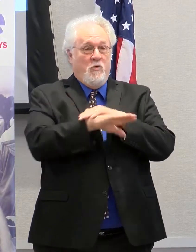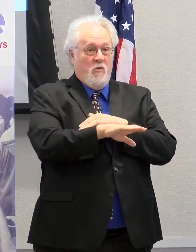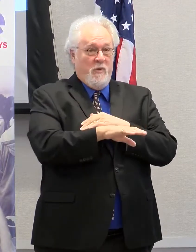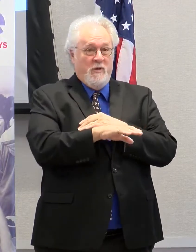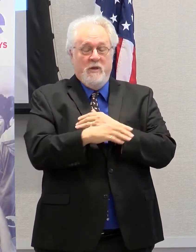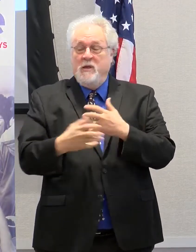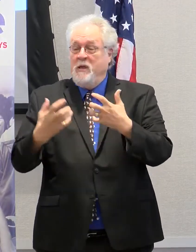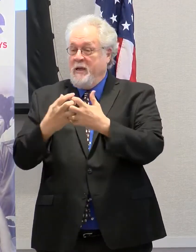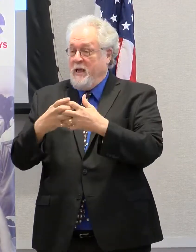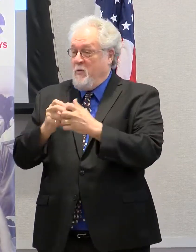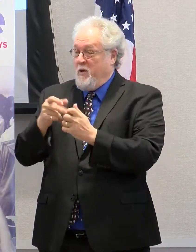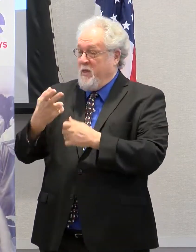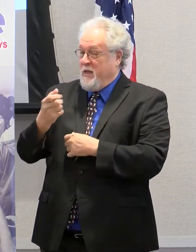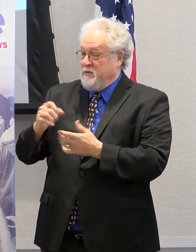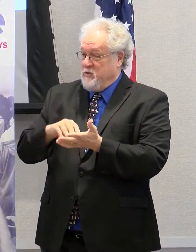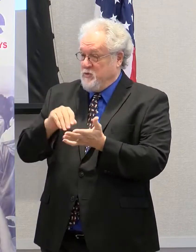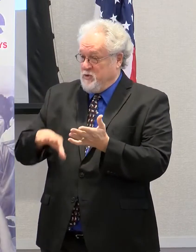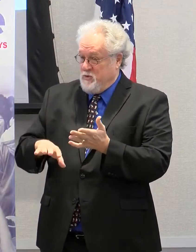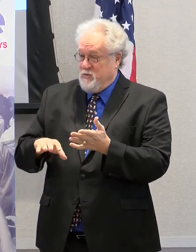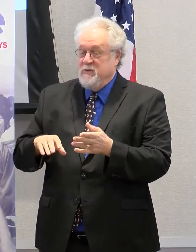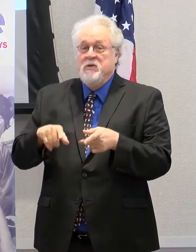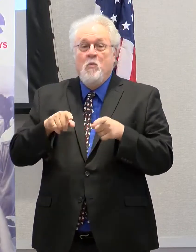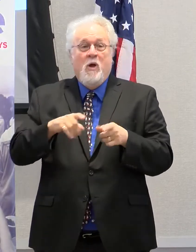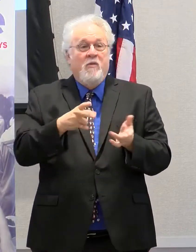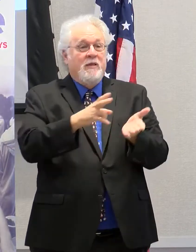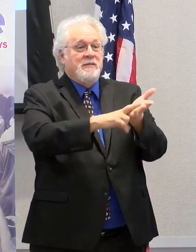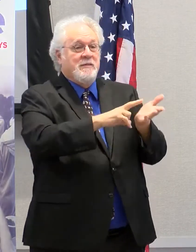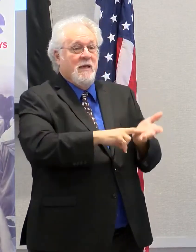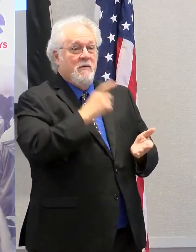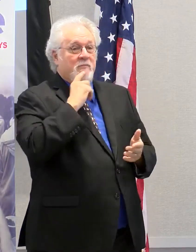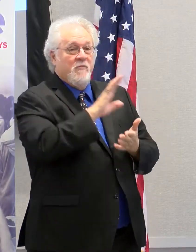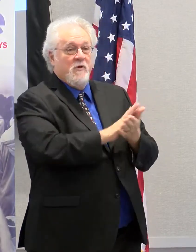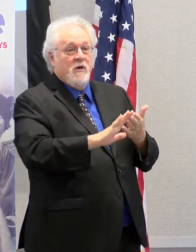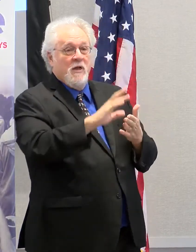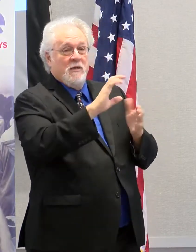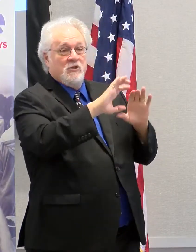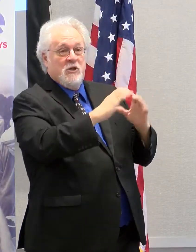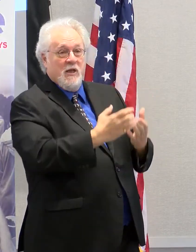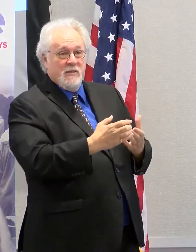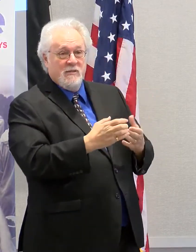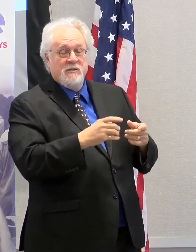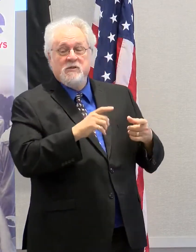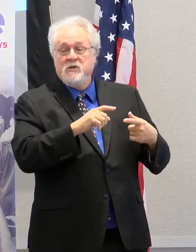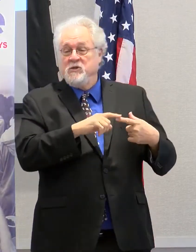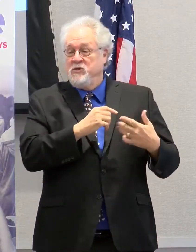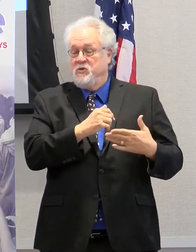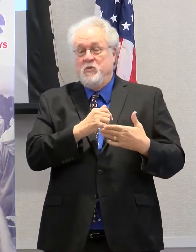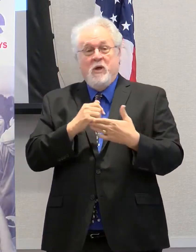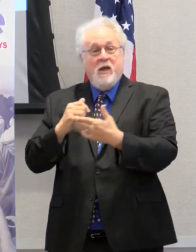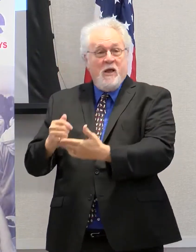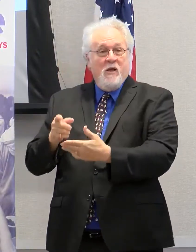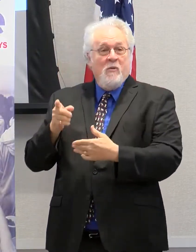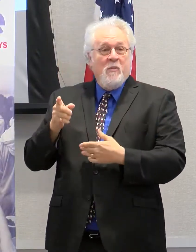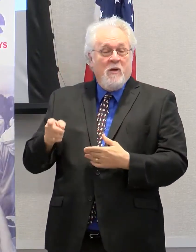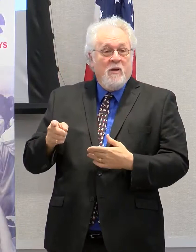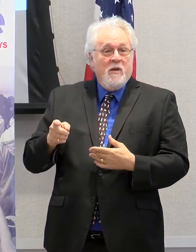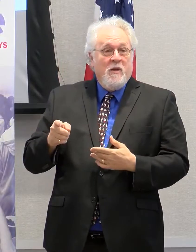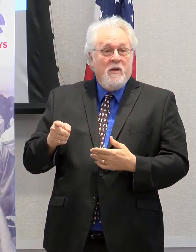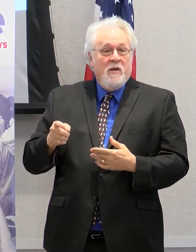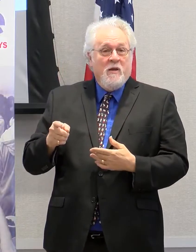with high schools such that we could facilitate the